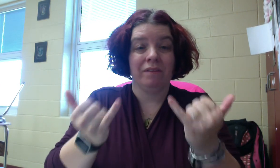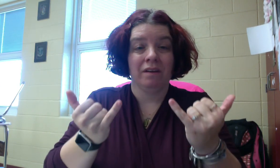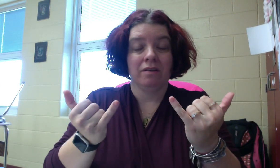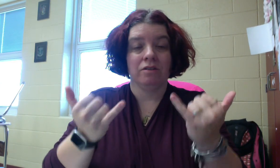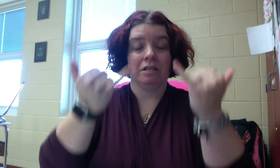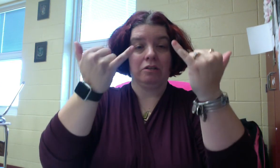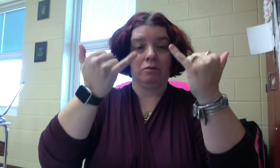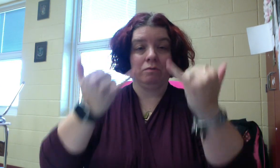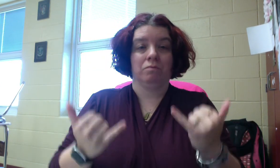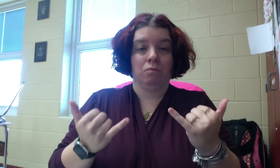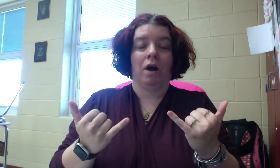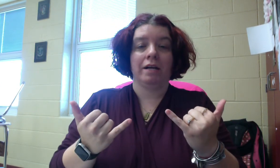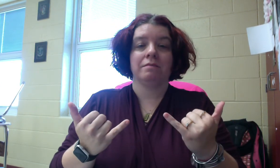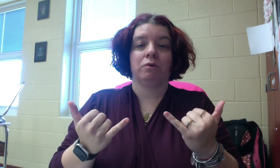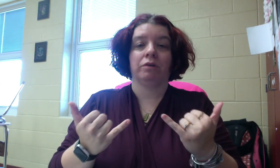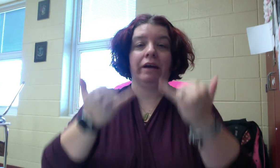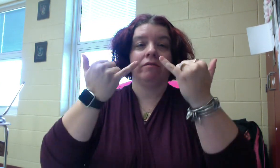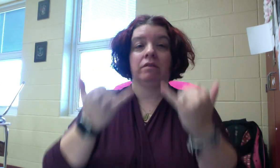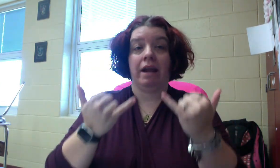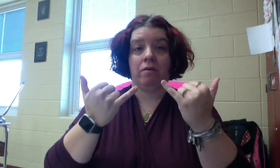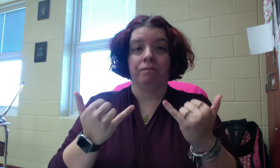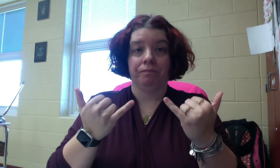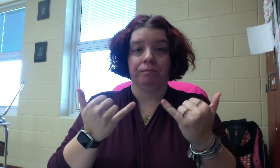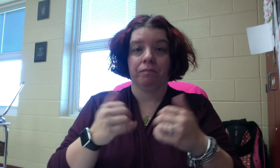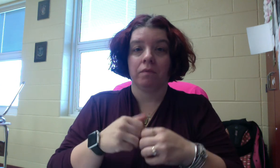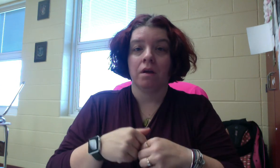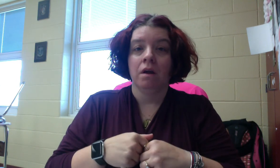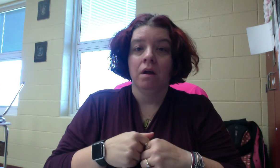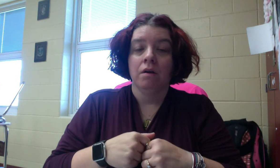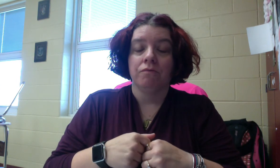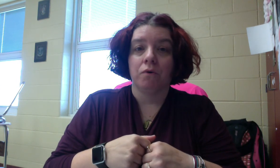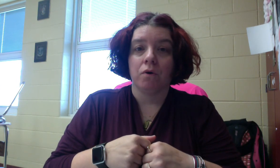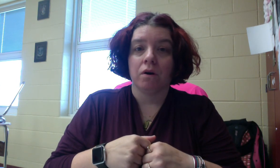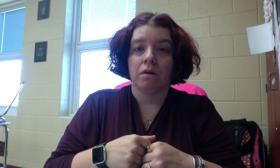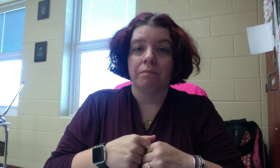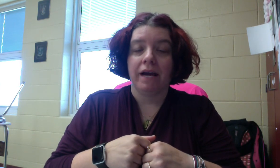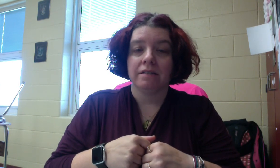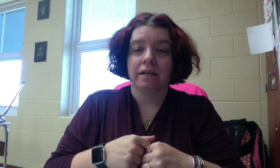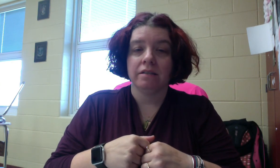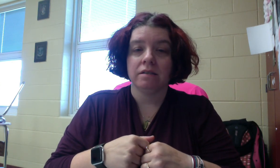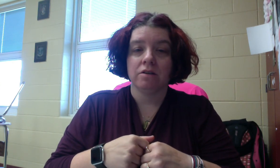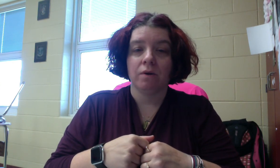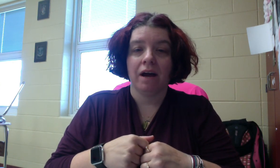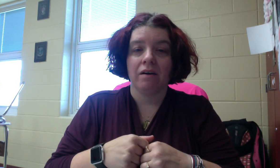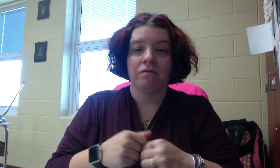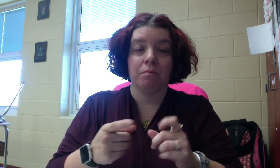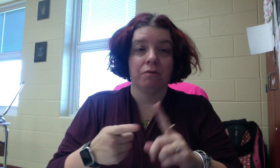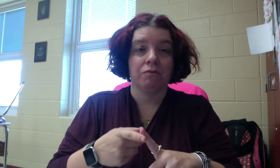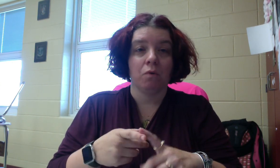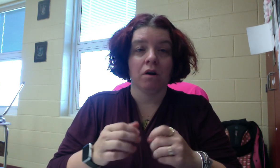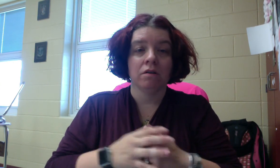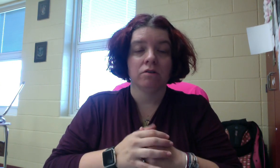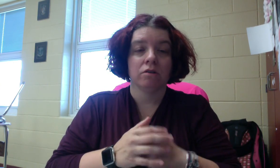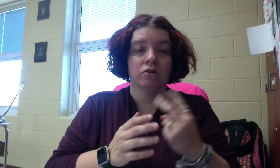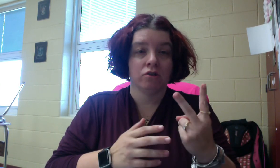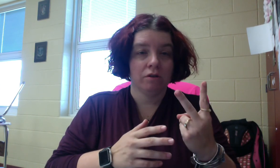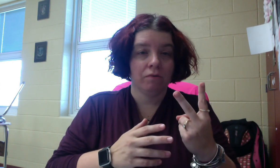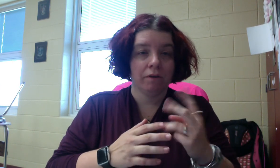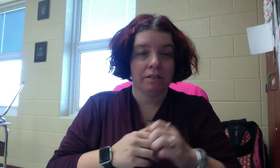So you take two Ys and pull down. Now. For past tense, you have before. So there's two different ways to